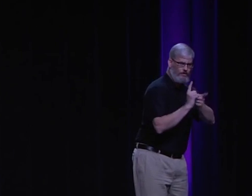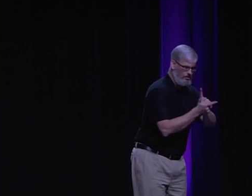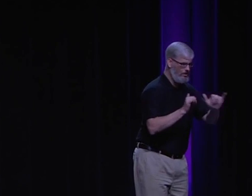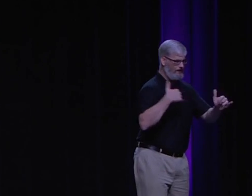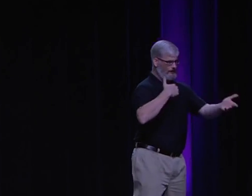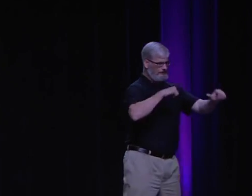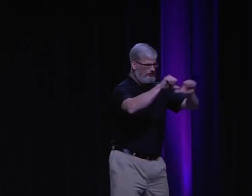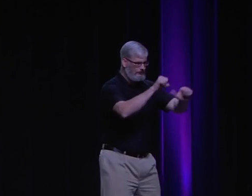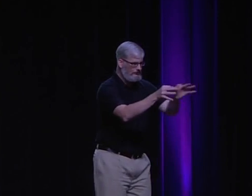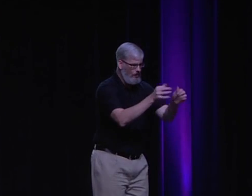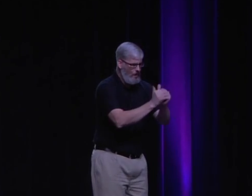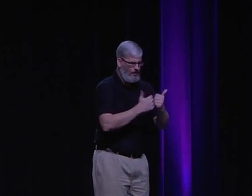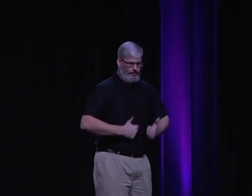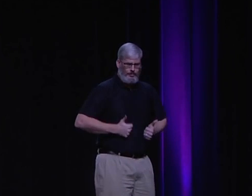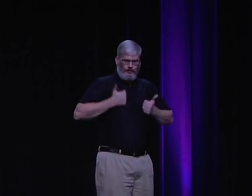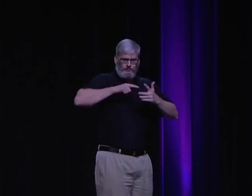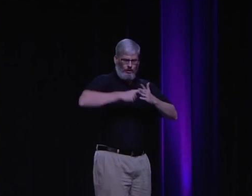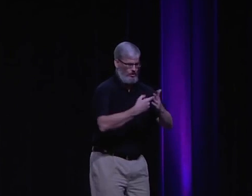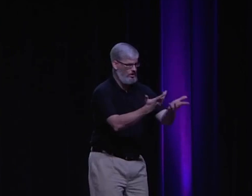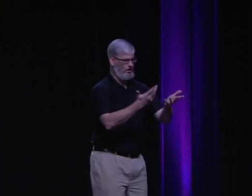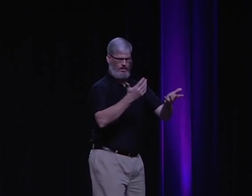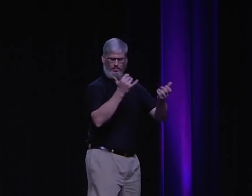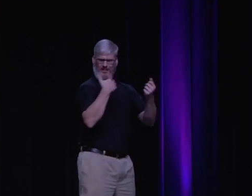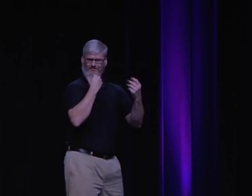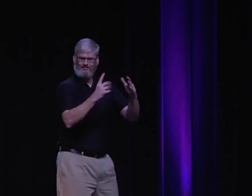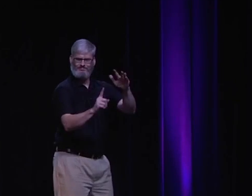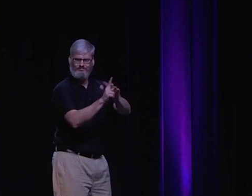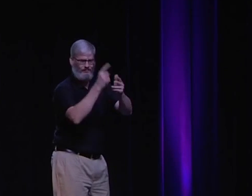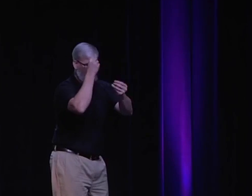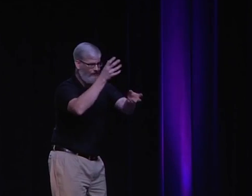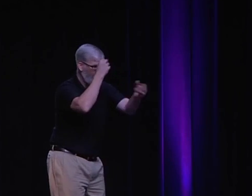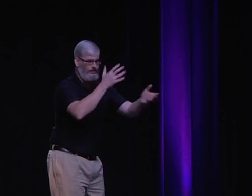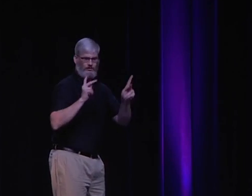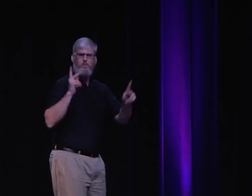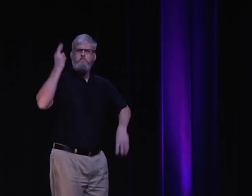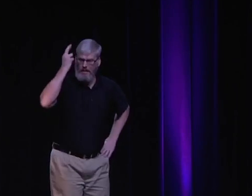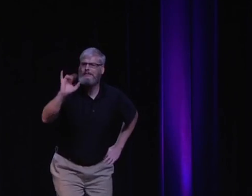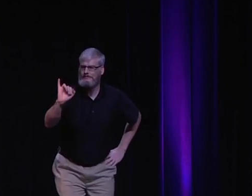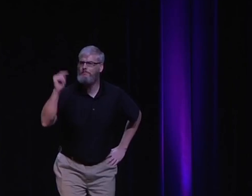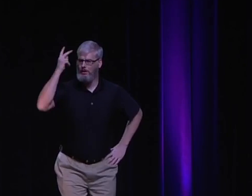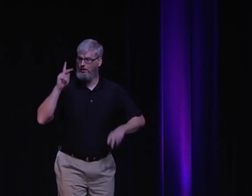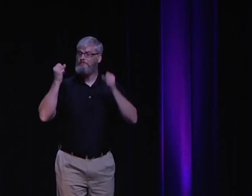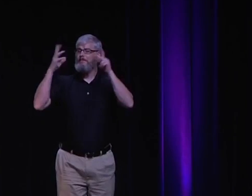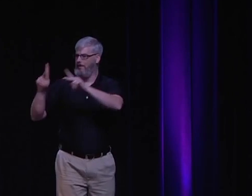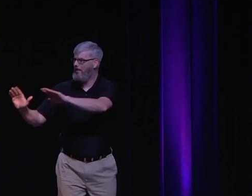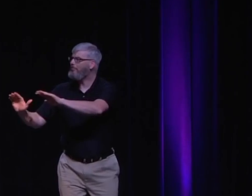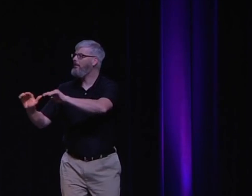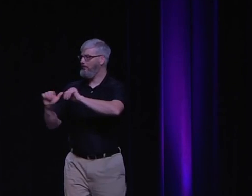religion and history isn't true and that science is actually proving a lot of these myths otherwise. And people are waking